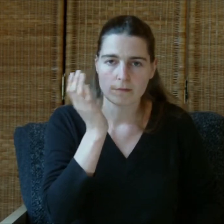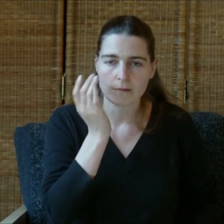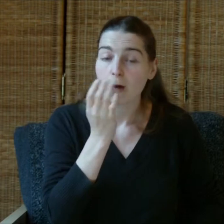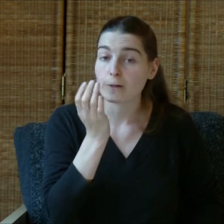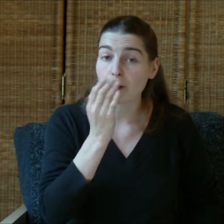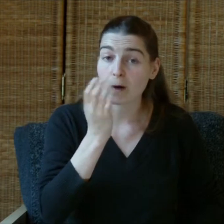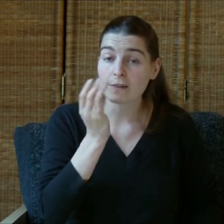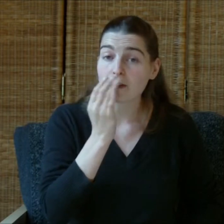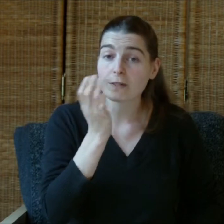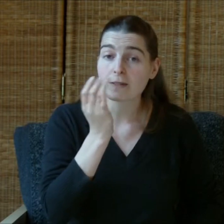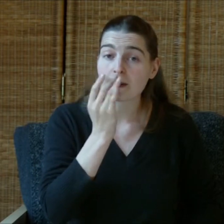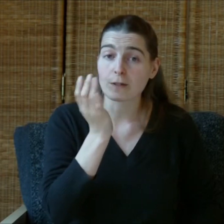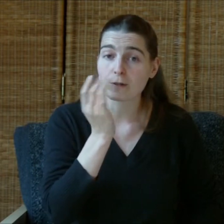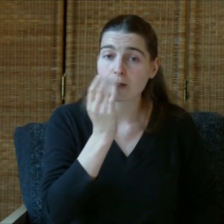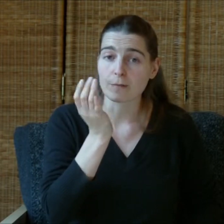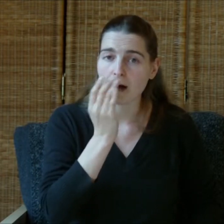So what if there is a solution to mine?